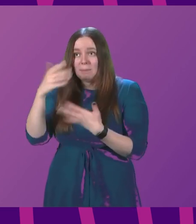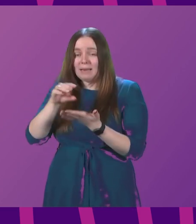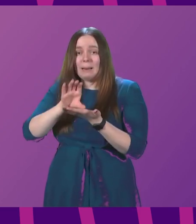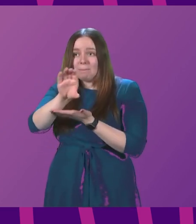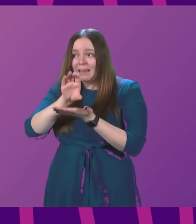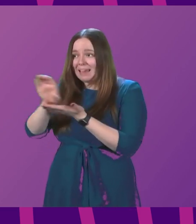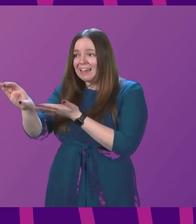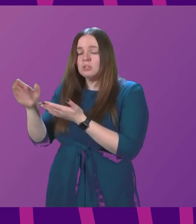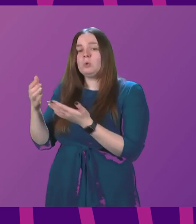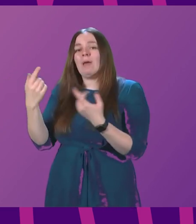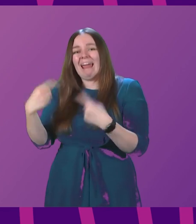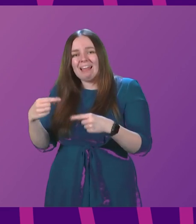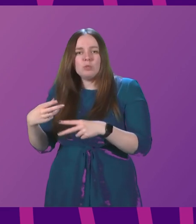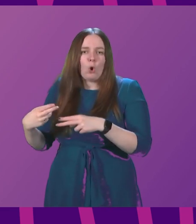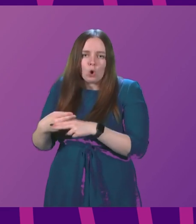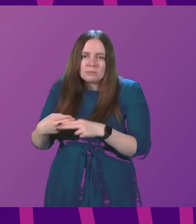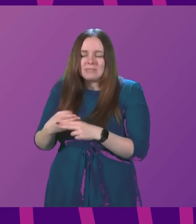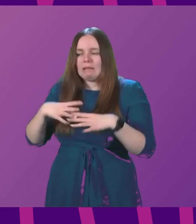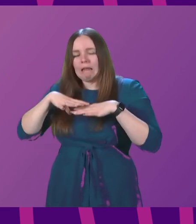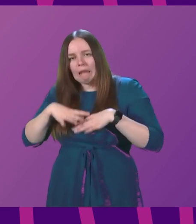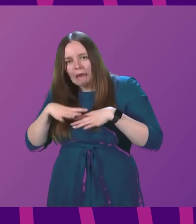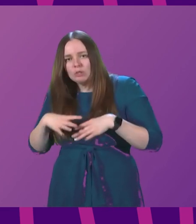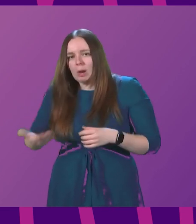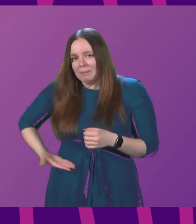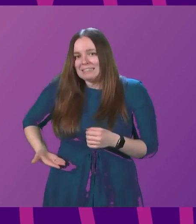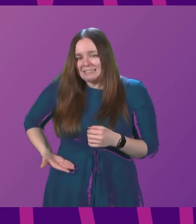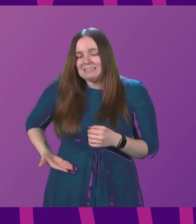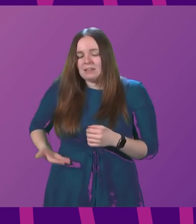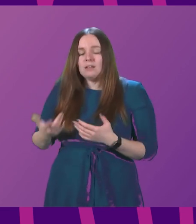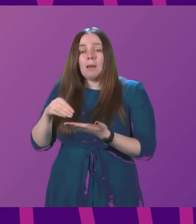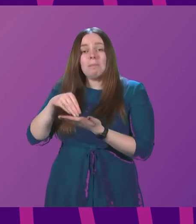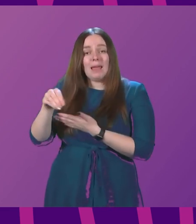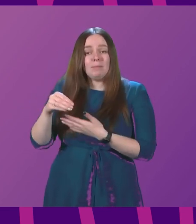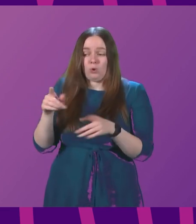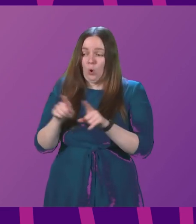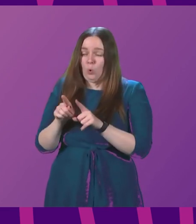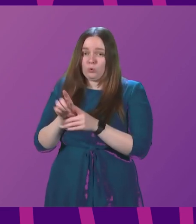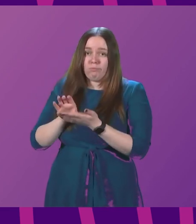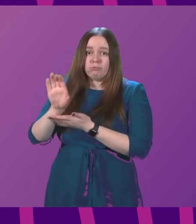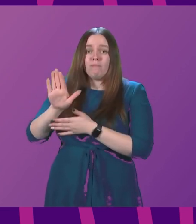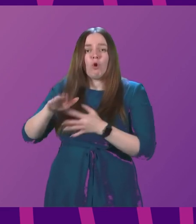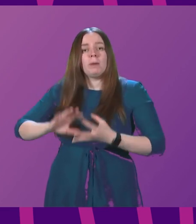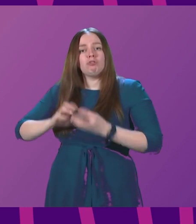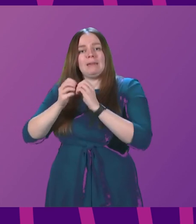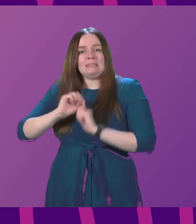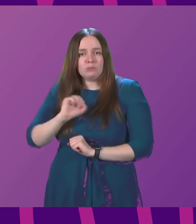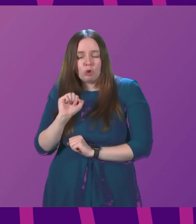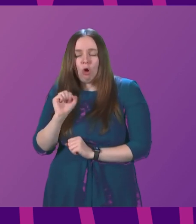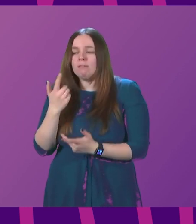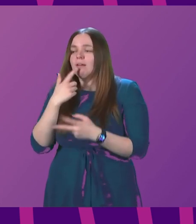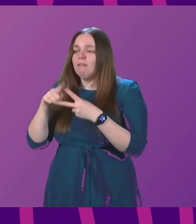eligible hospitality and leisure businesses and payments are also being made by Creative Scotland, by